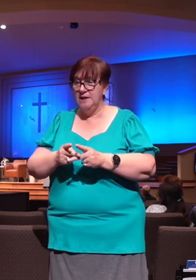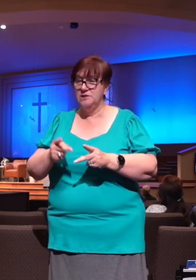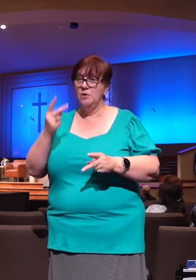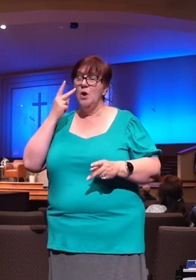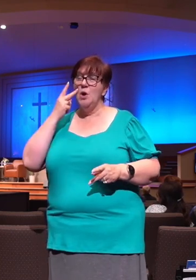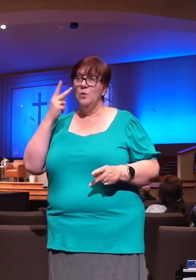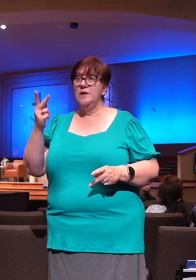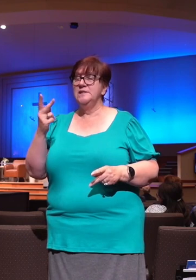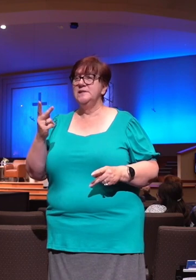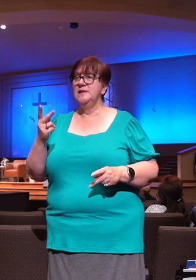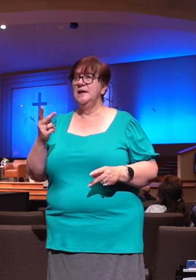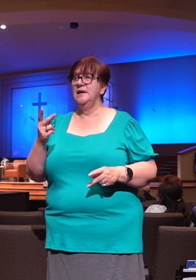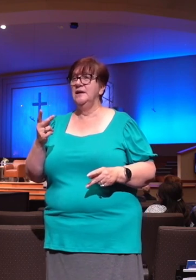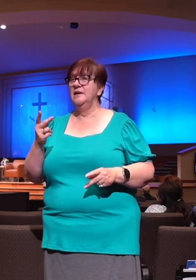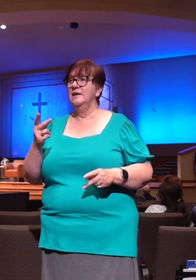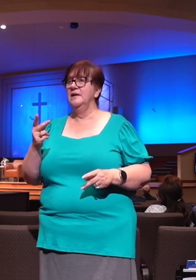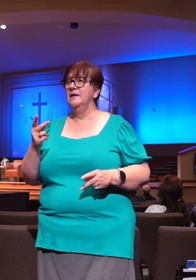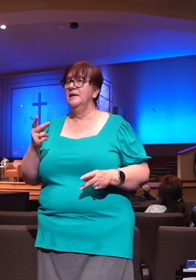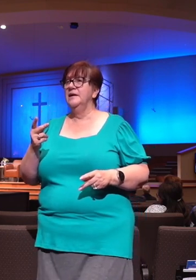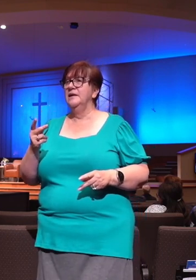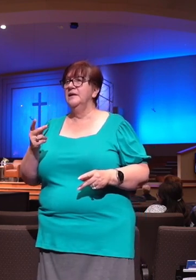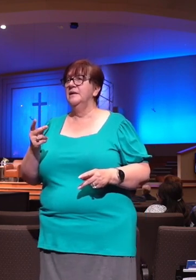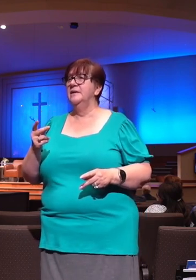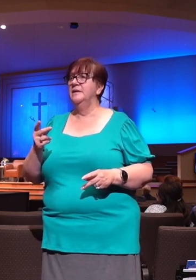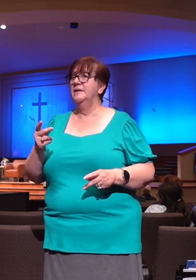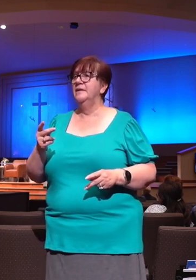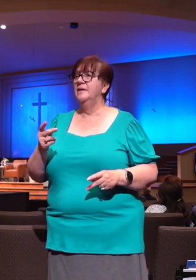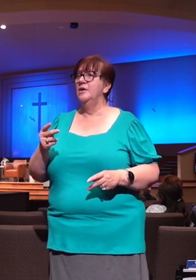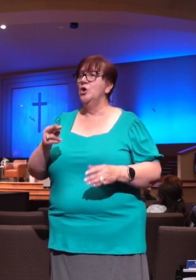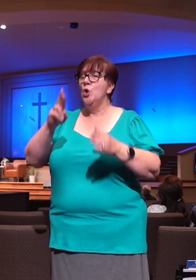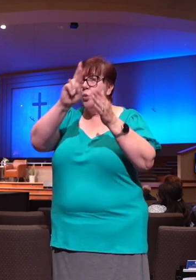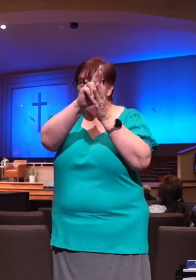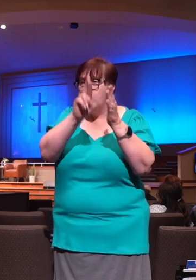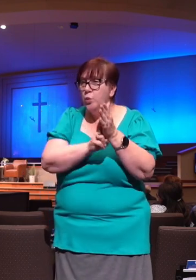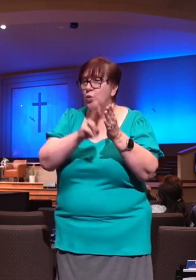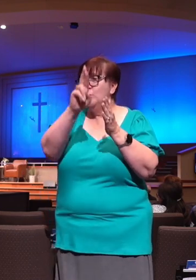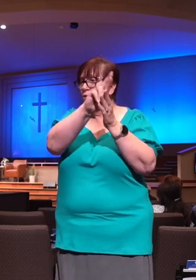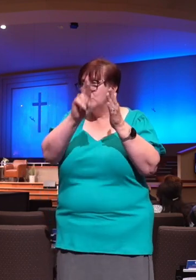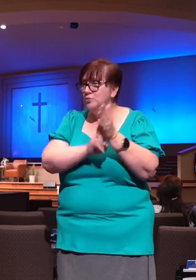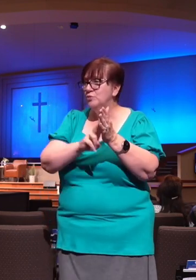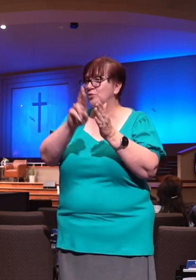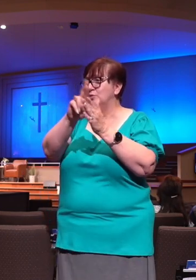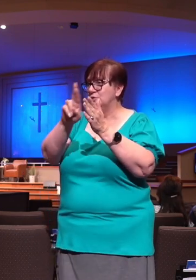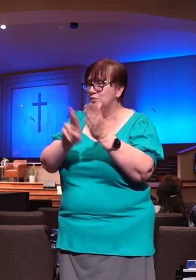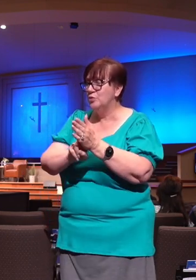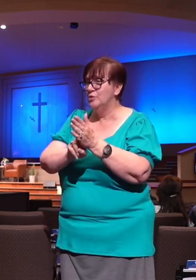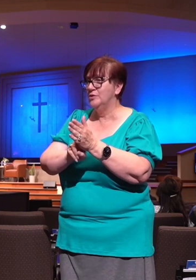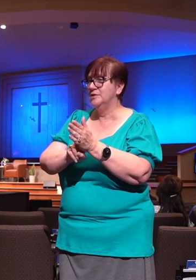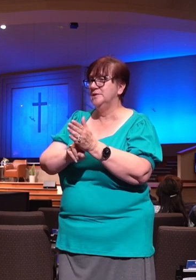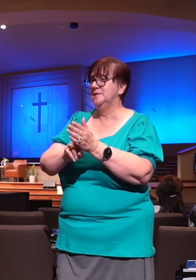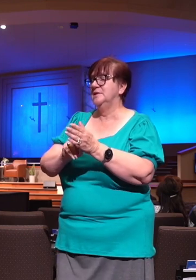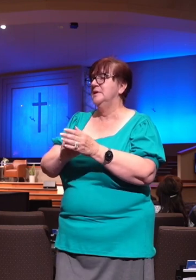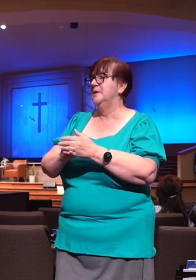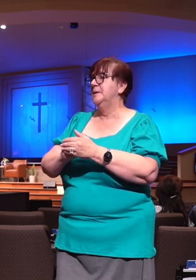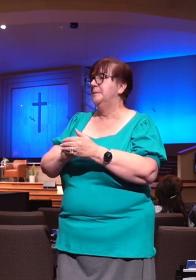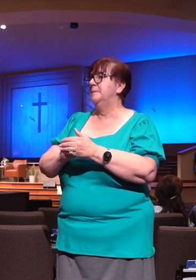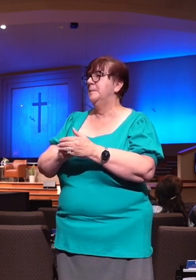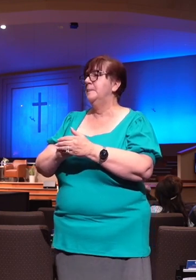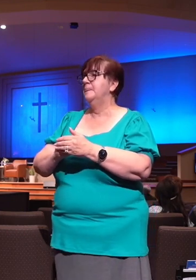Void where it prohibited. Terms and conditions apply. Visit official rules. We see this stuff all the time. We don't even see it anymore because we see all the fine